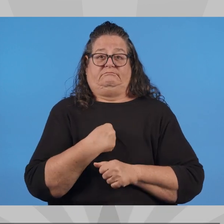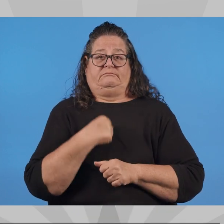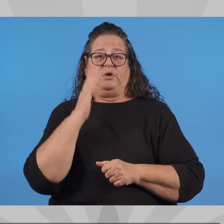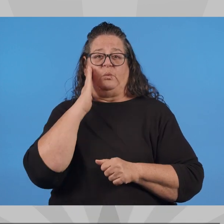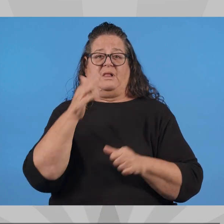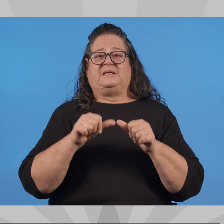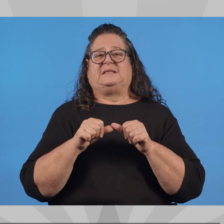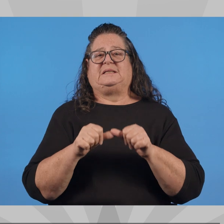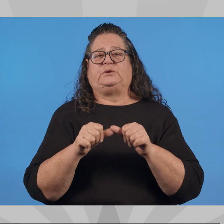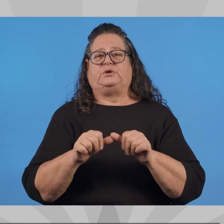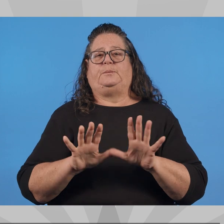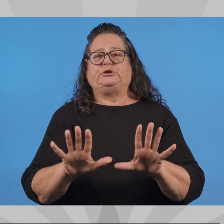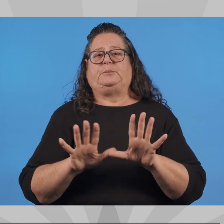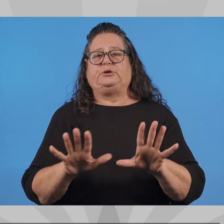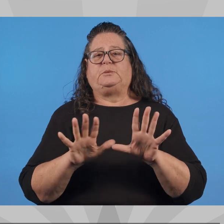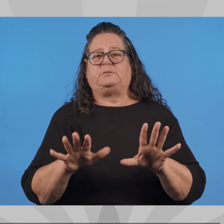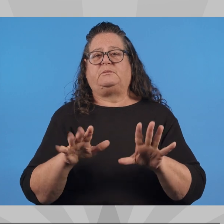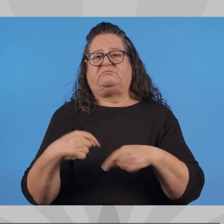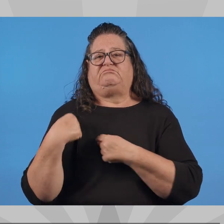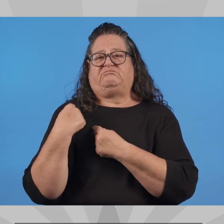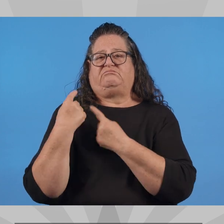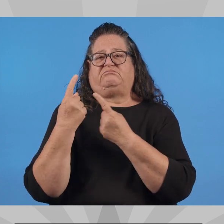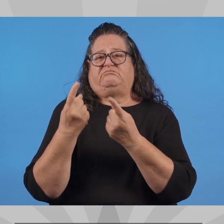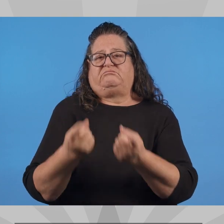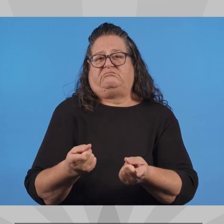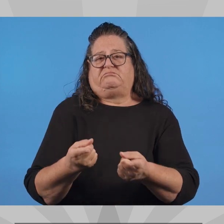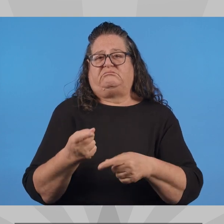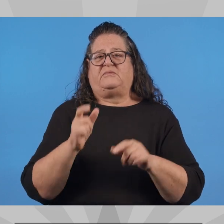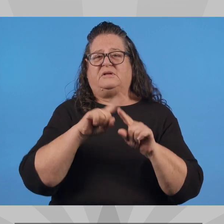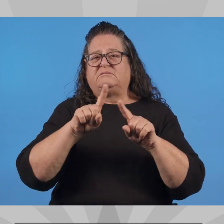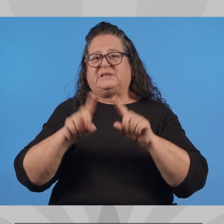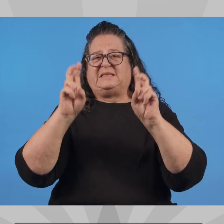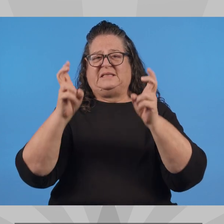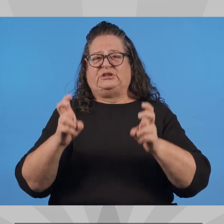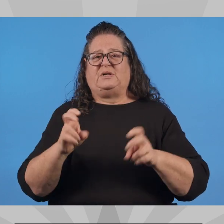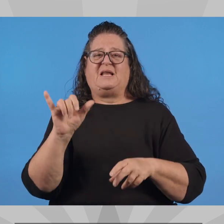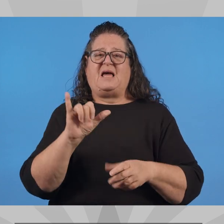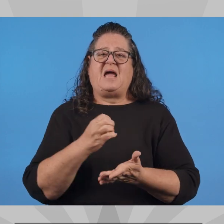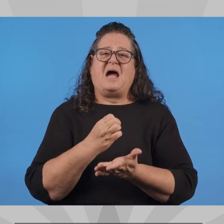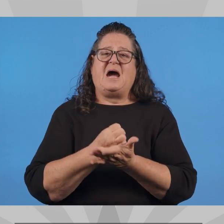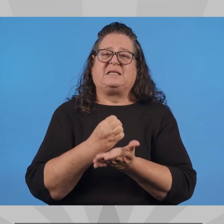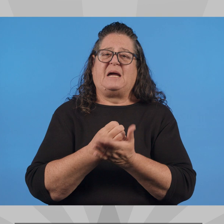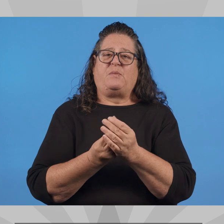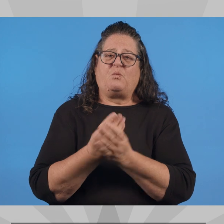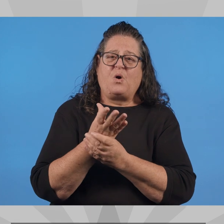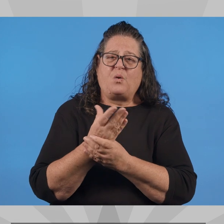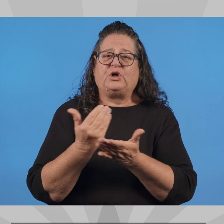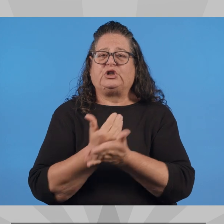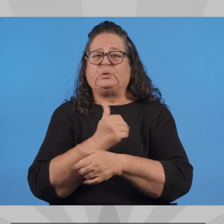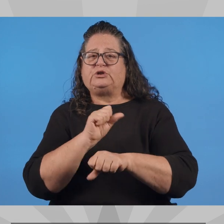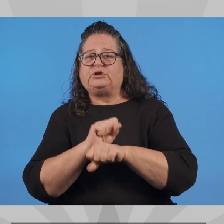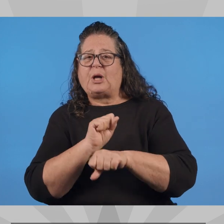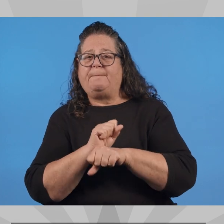And I'll keep pushing on long-term issues like economic growth, job creation, and